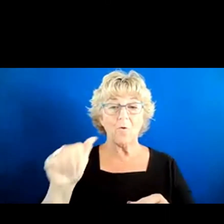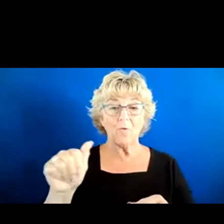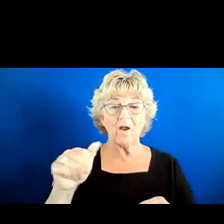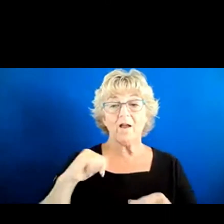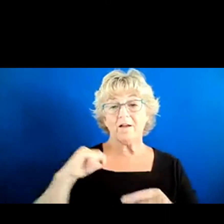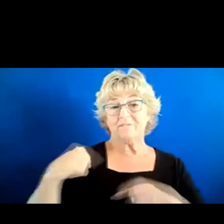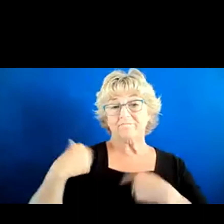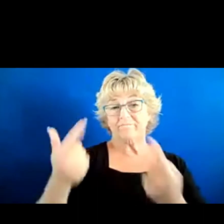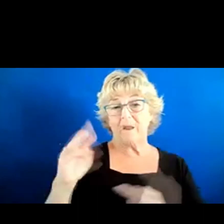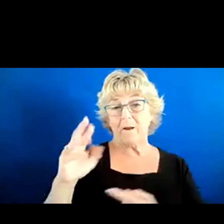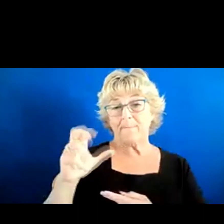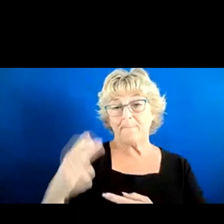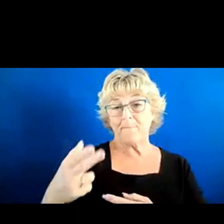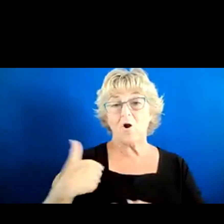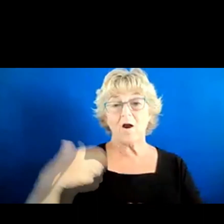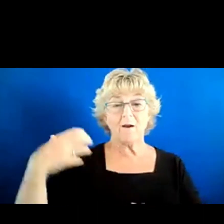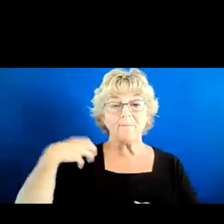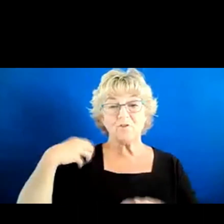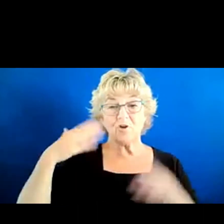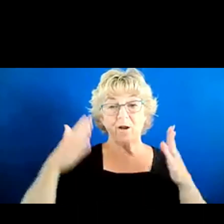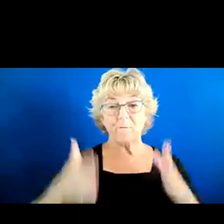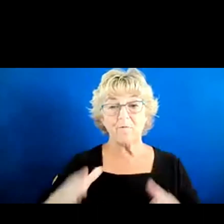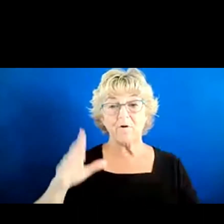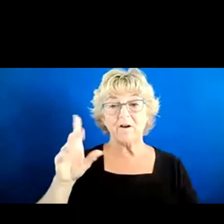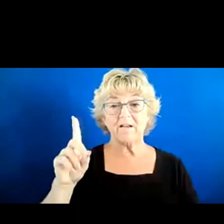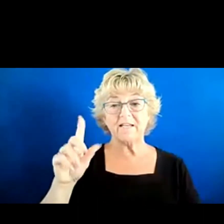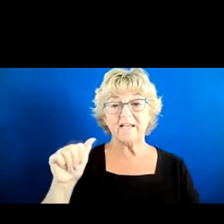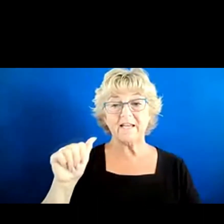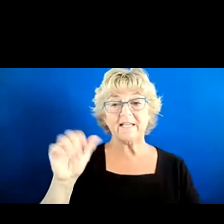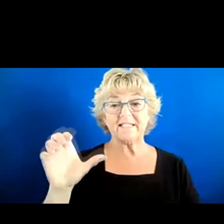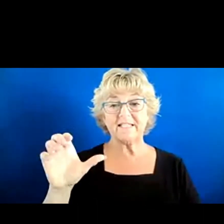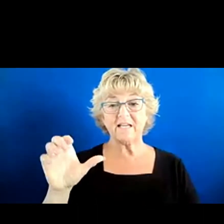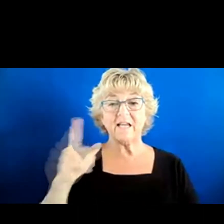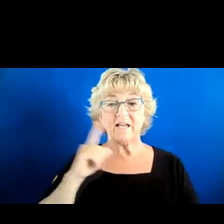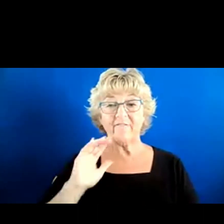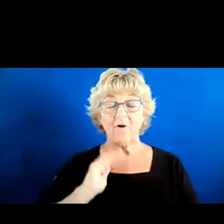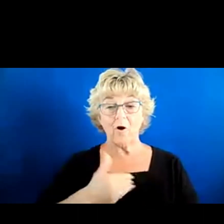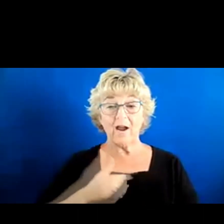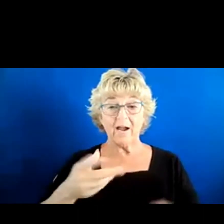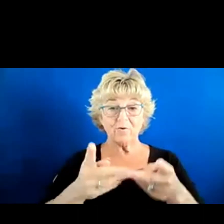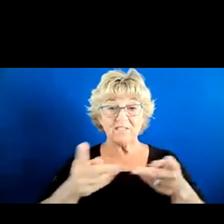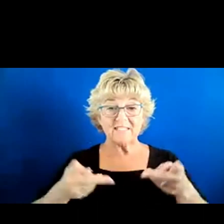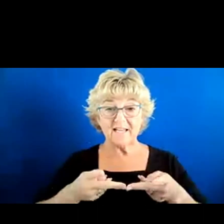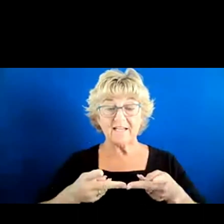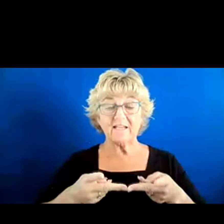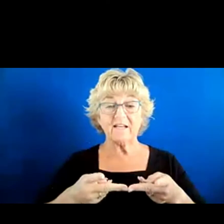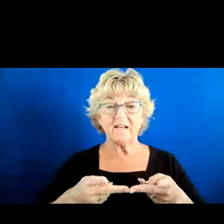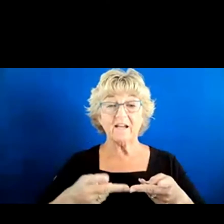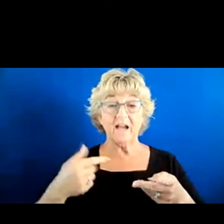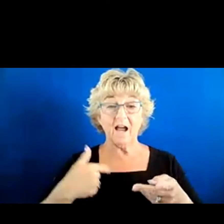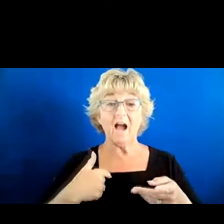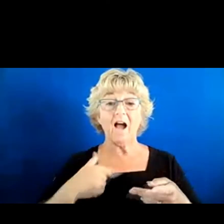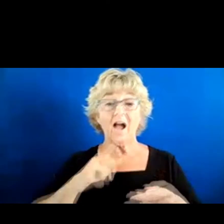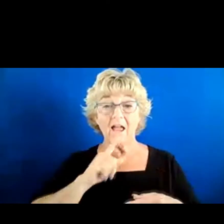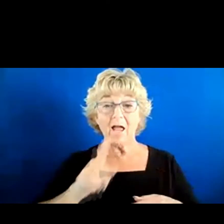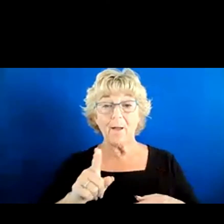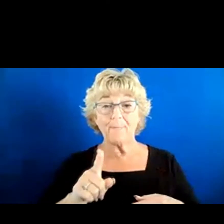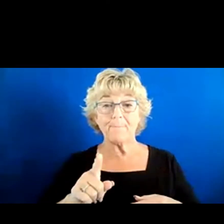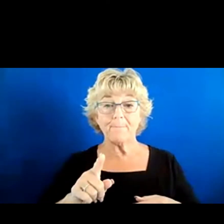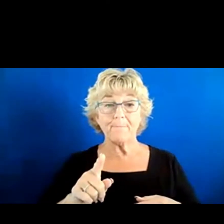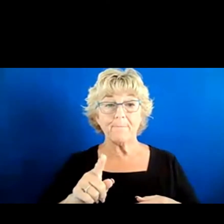I'm the chairperson of the DAC for our site. I actually am a